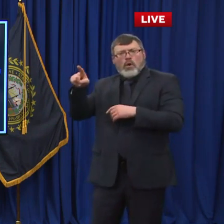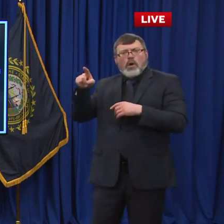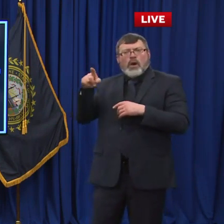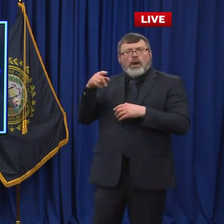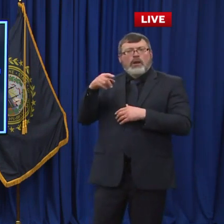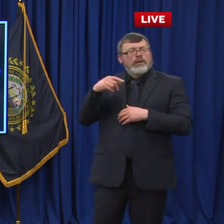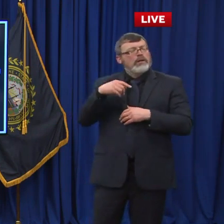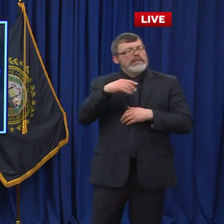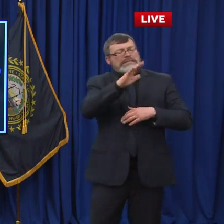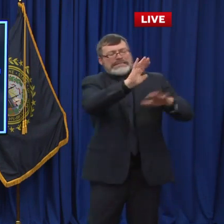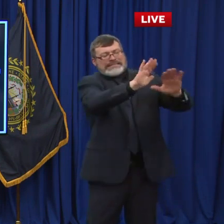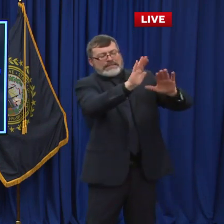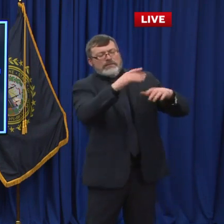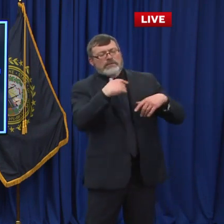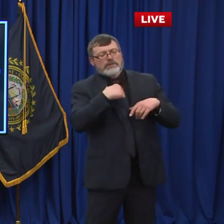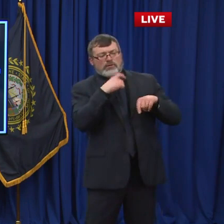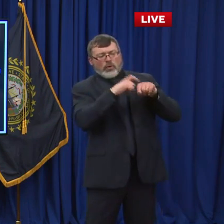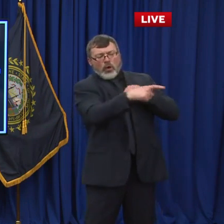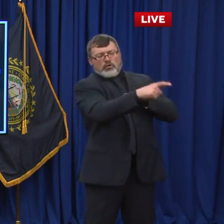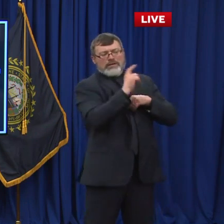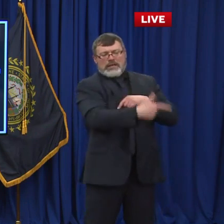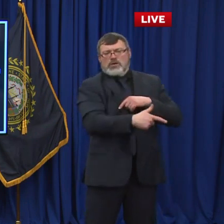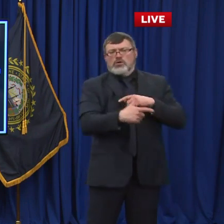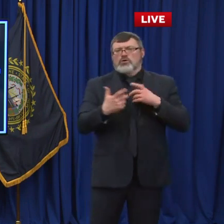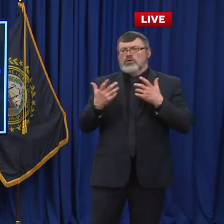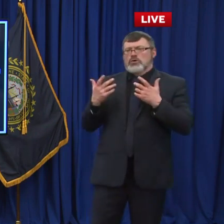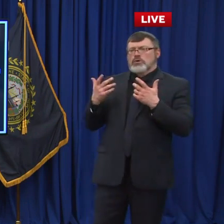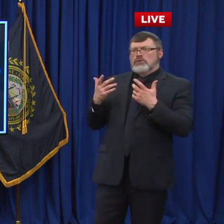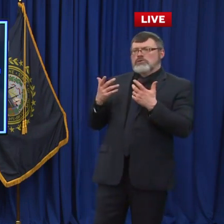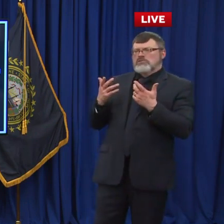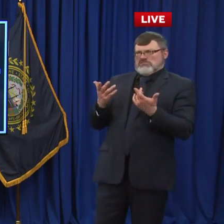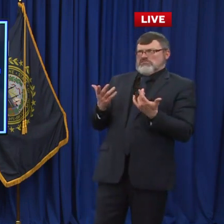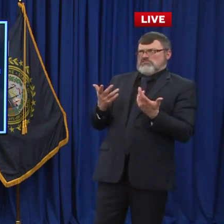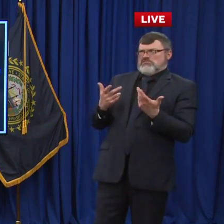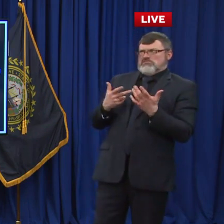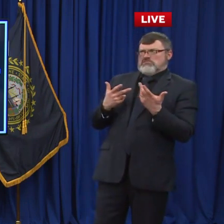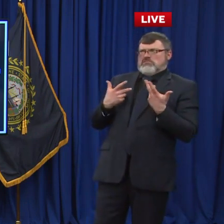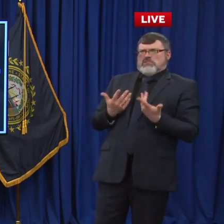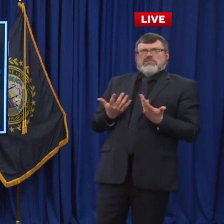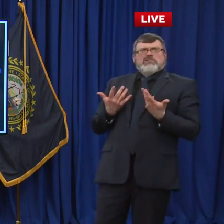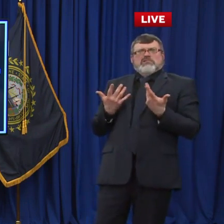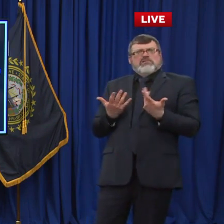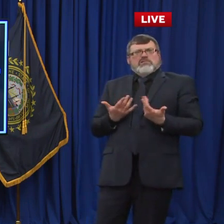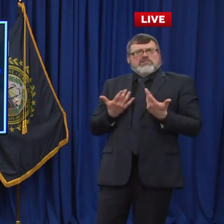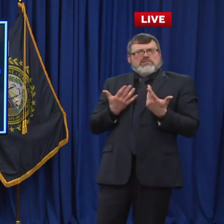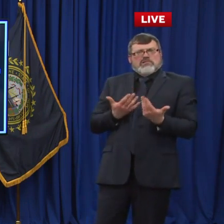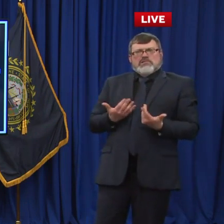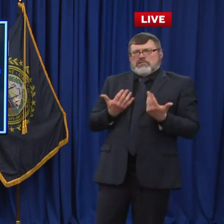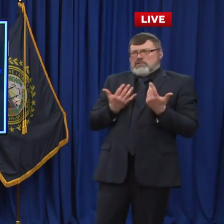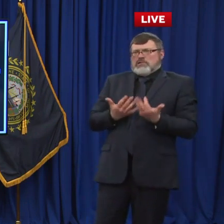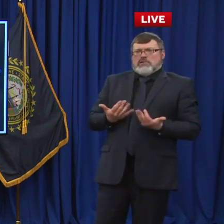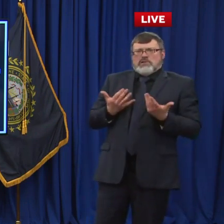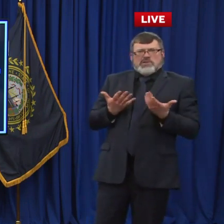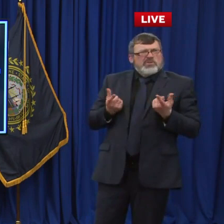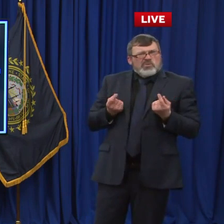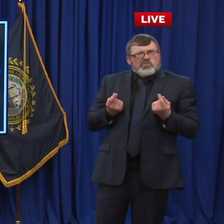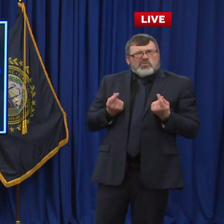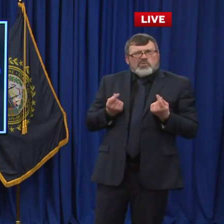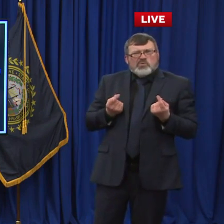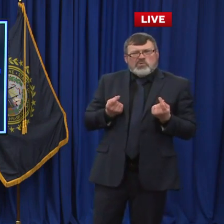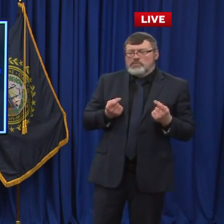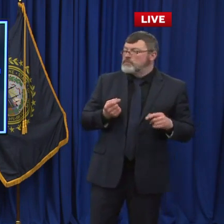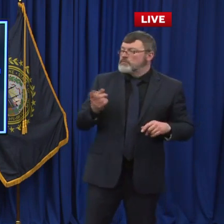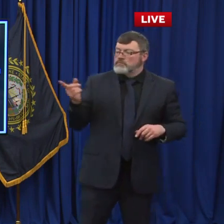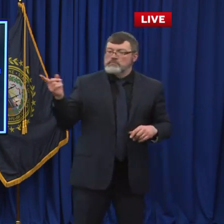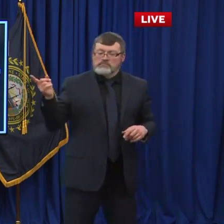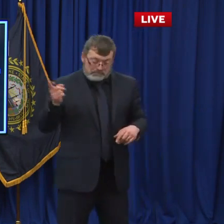these people do if they're still stuck in that limbo? Very few. I mean, I appreciate there there could be some out there, but of the 300,000 people over 300,000